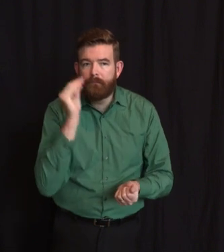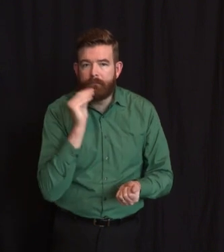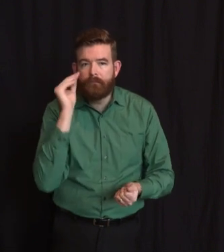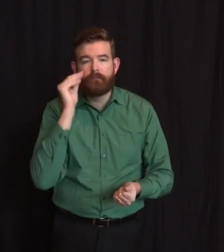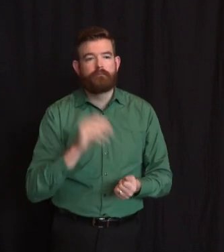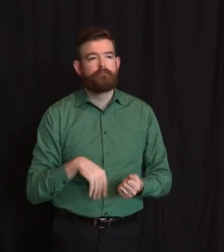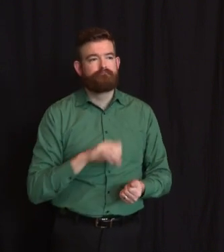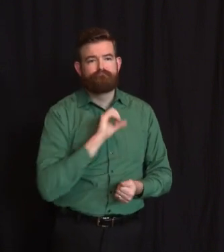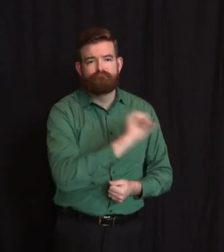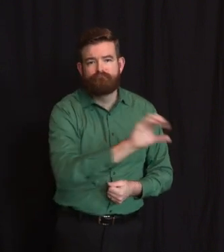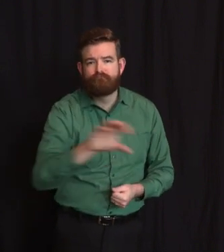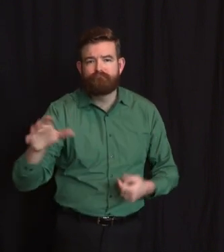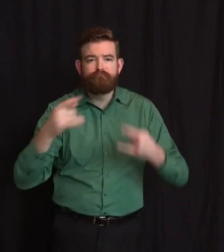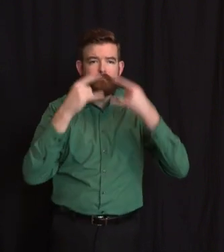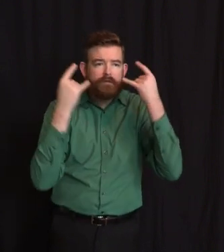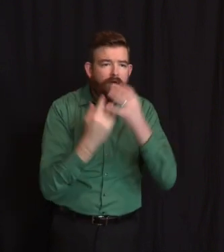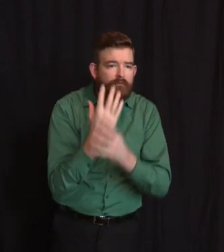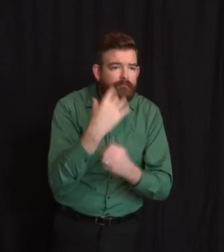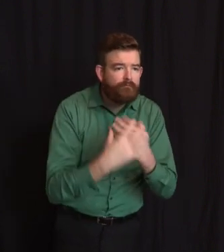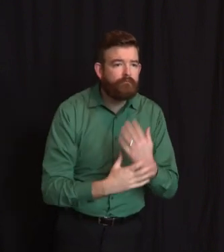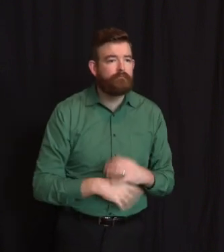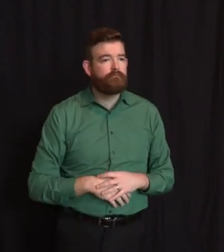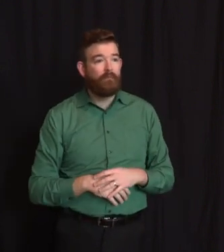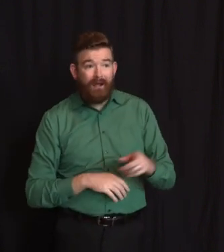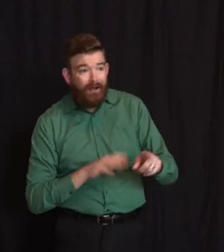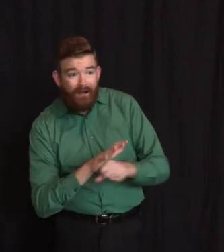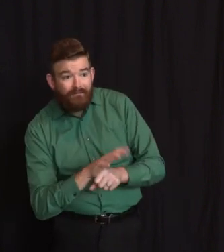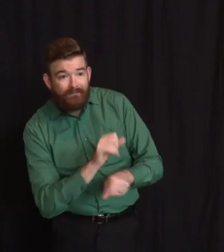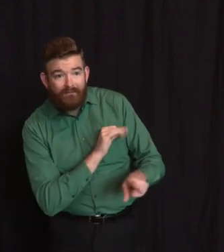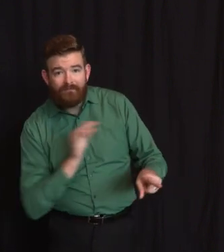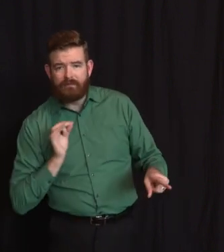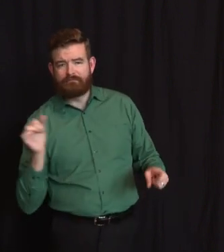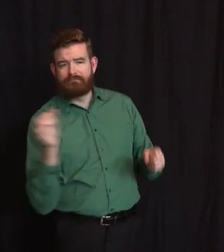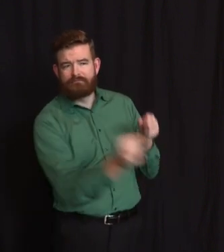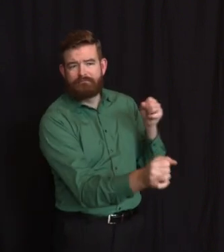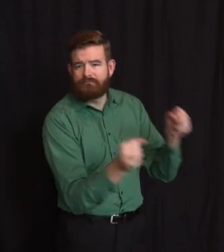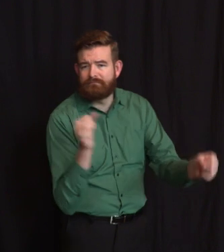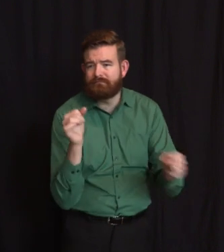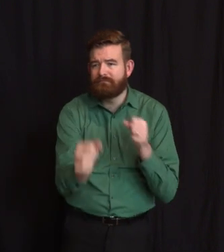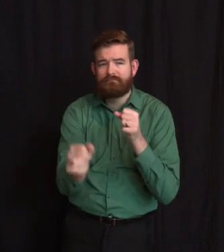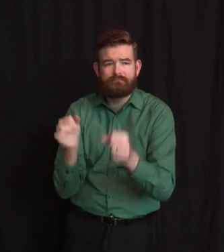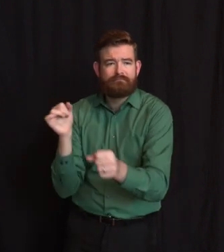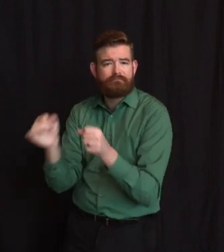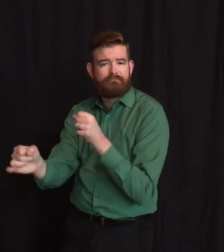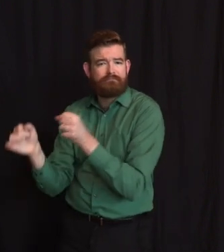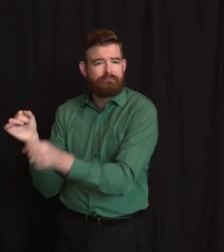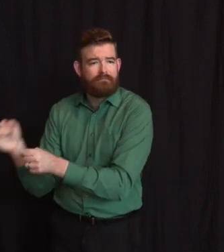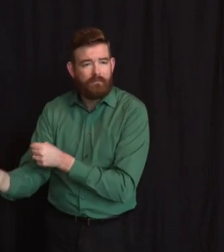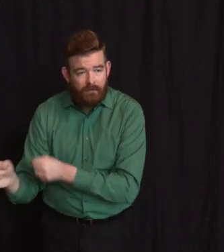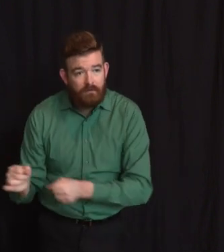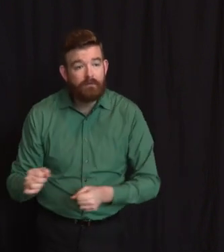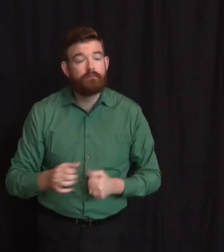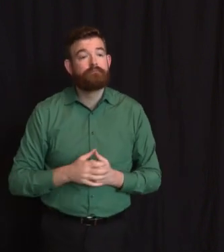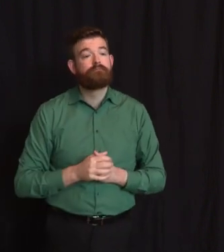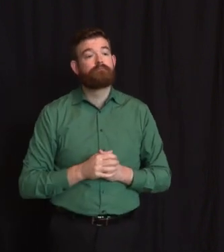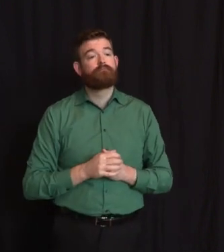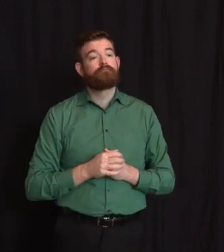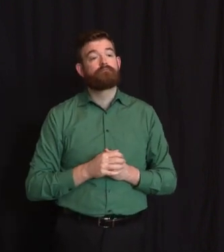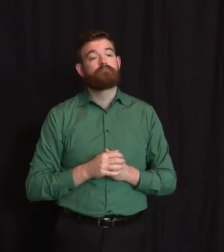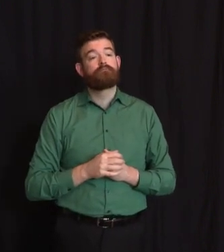to replace the certified nursing assistants who are either ill or who have not reported to work. There